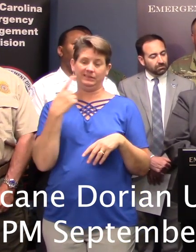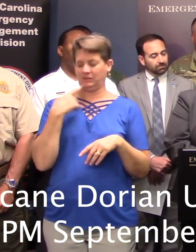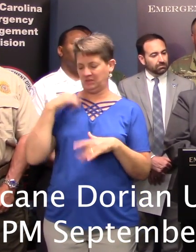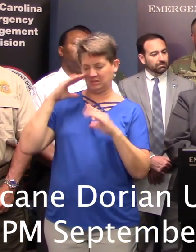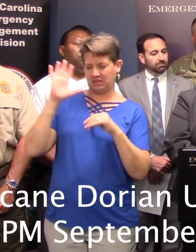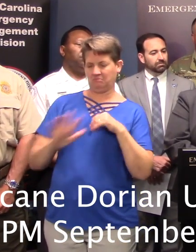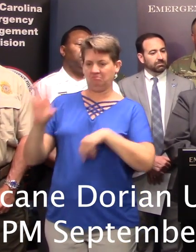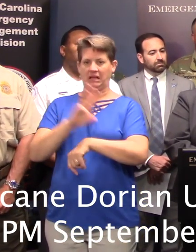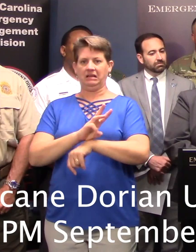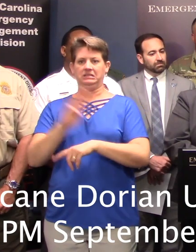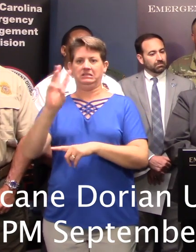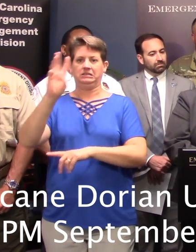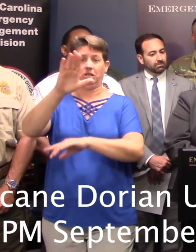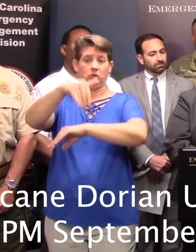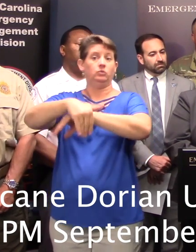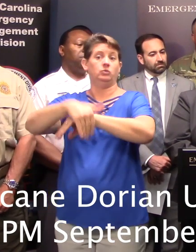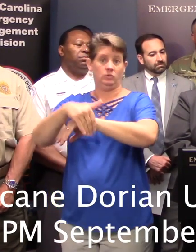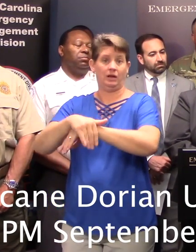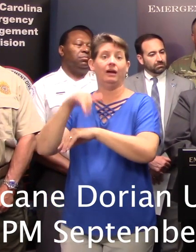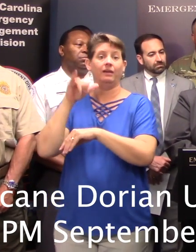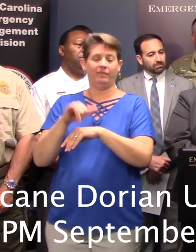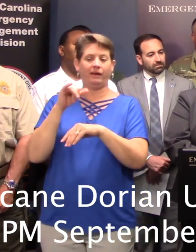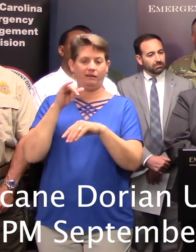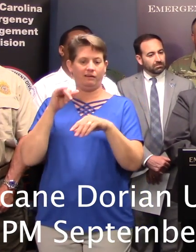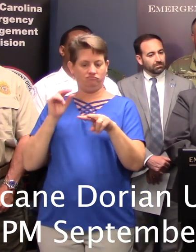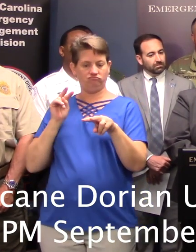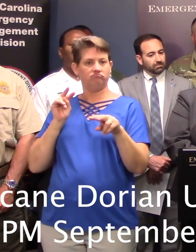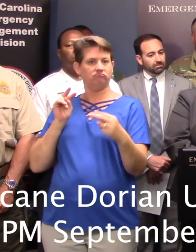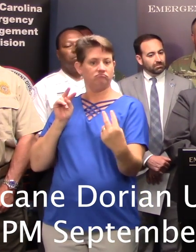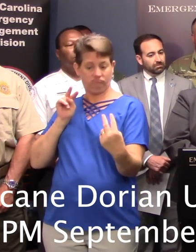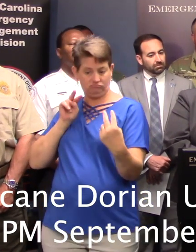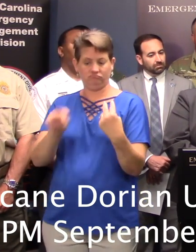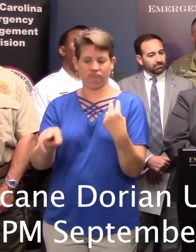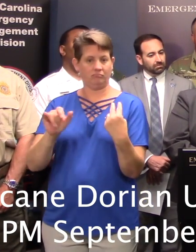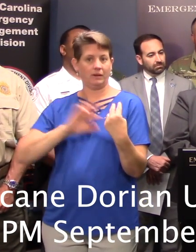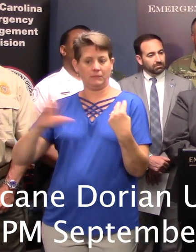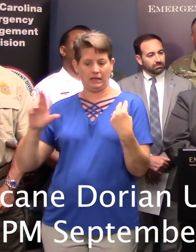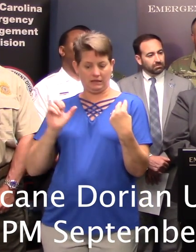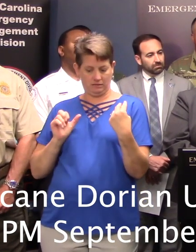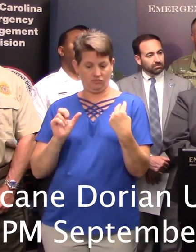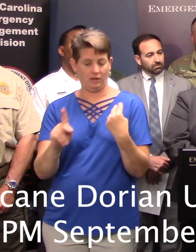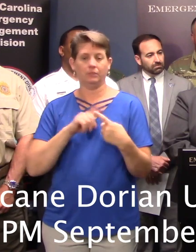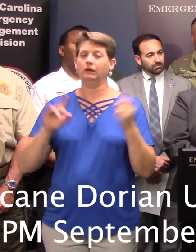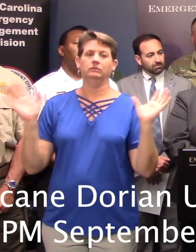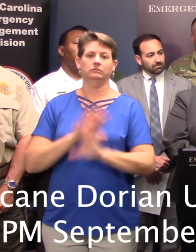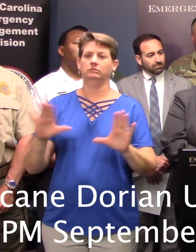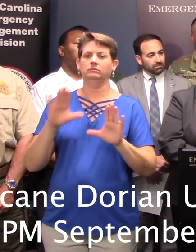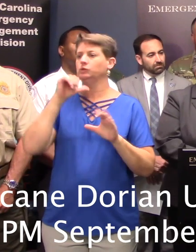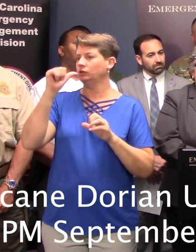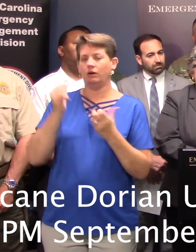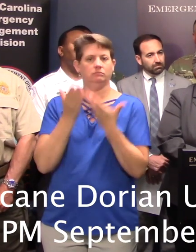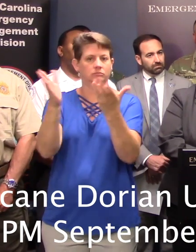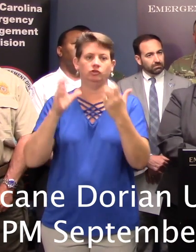expect the eastbound direction to be restored, ready to receive traffic. However, we still advise against travel at this point in